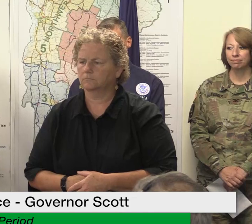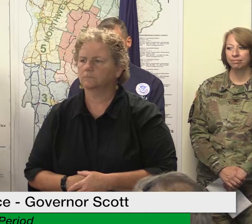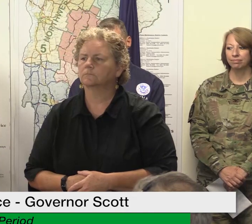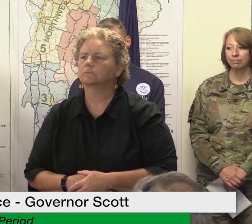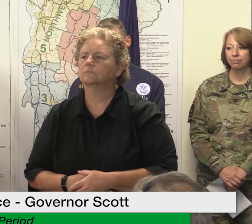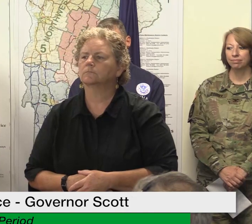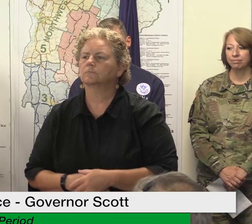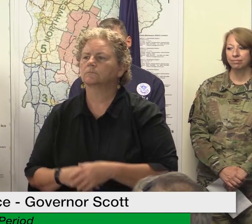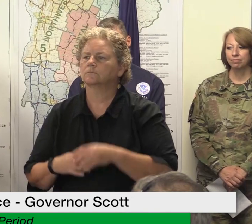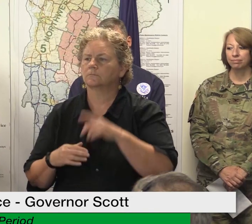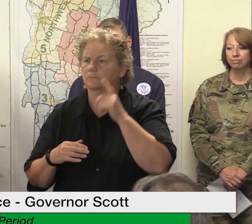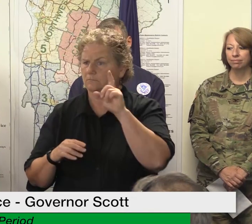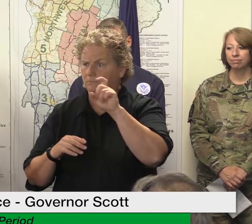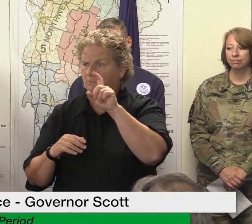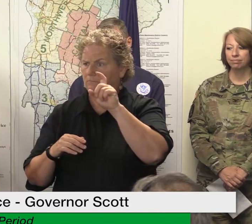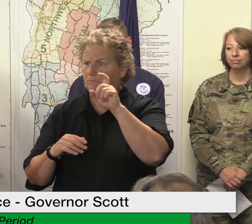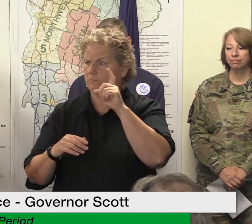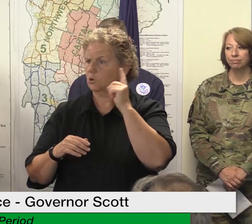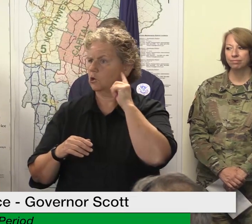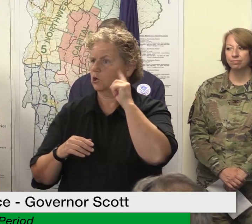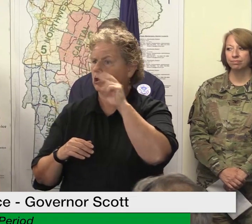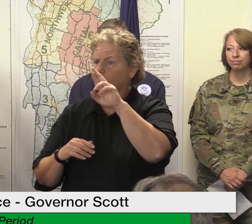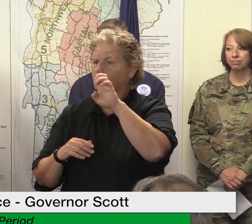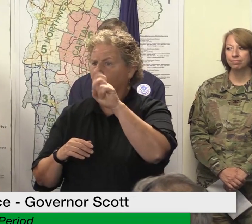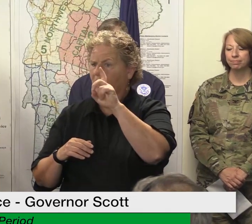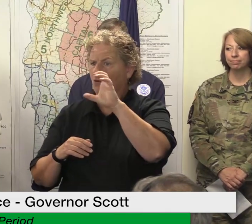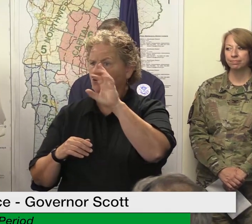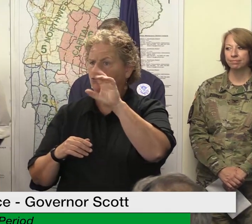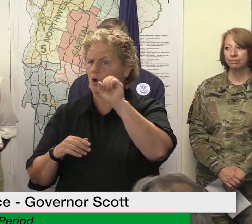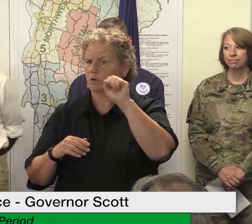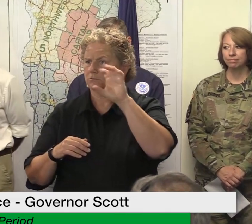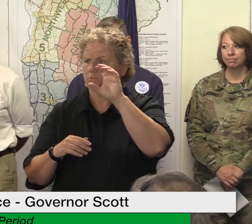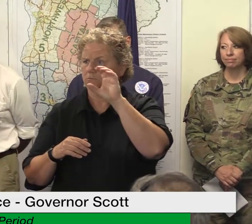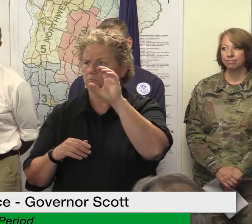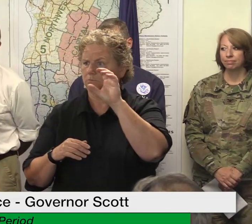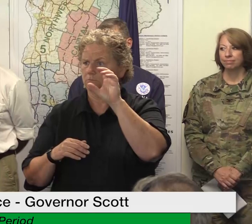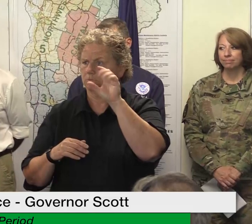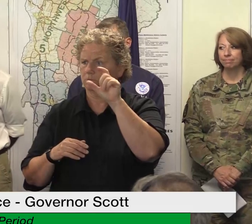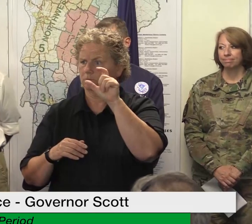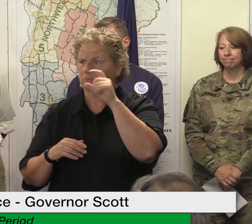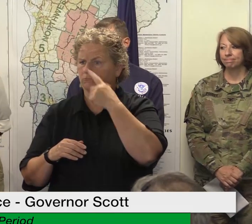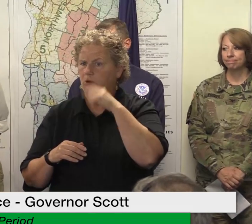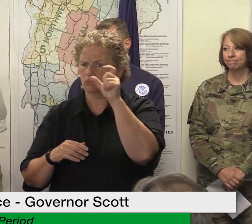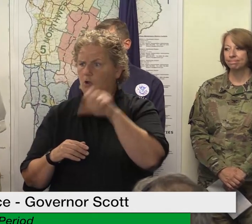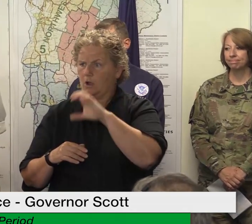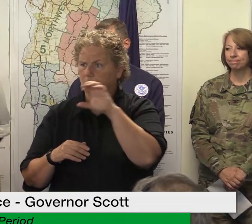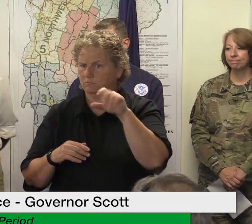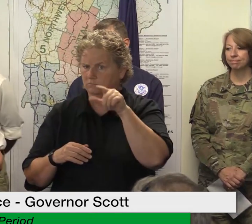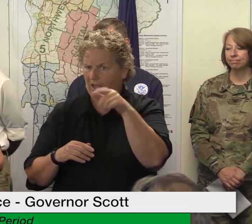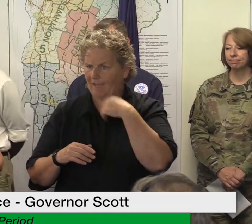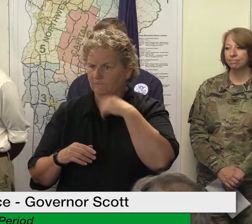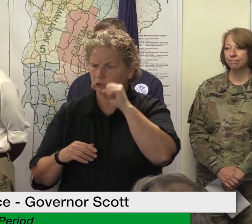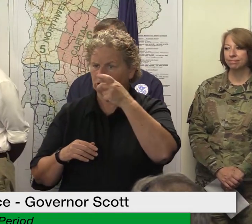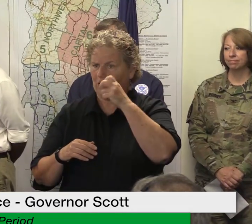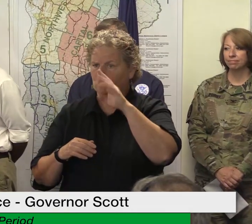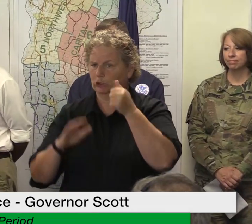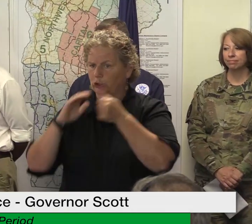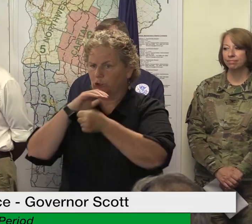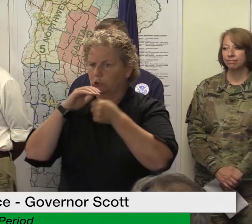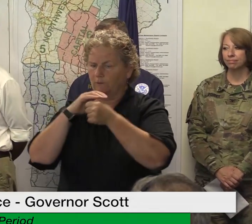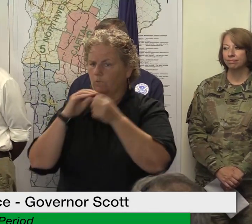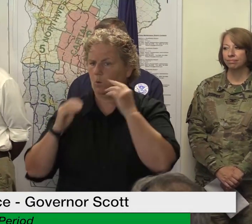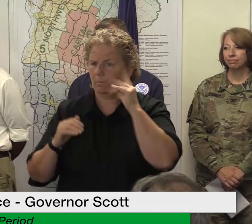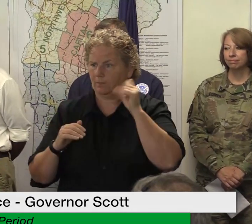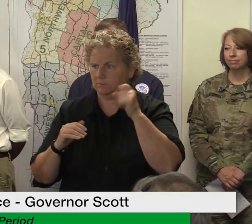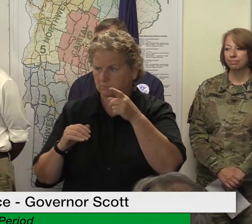have have you been contacted by them about that do we have any idea some of the shelters are going to start lining down and moving people to a commonplace